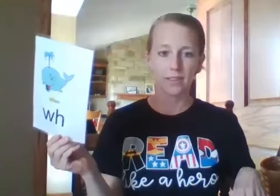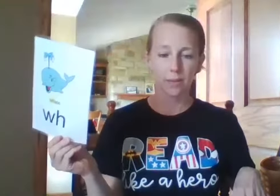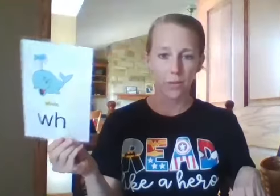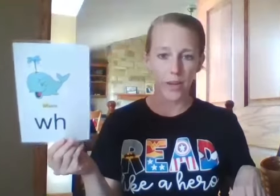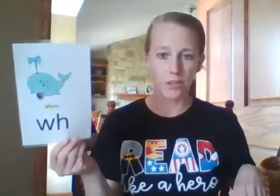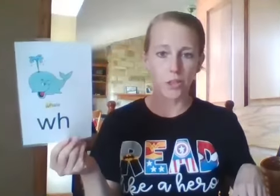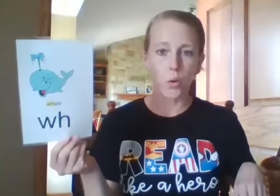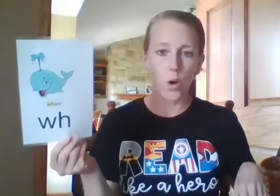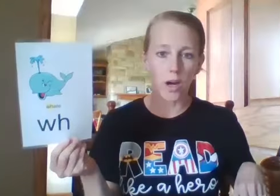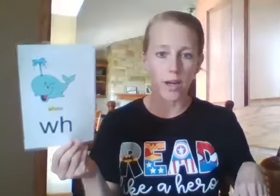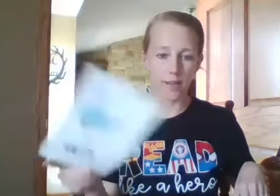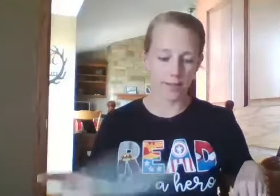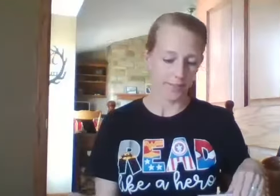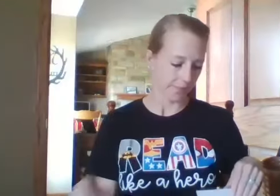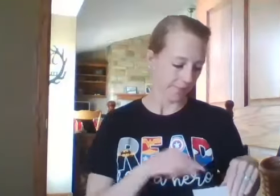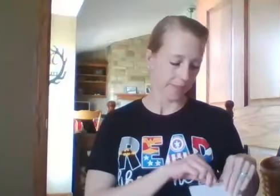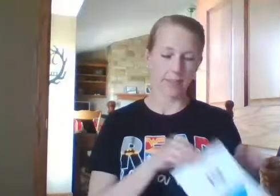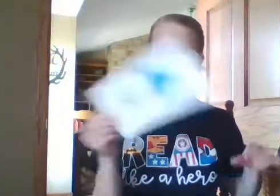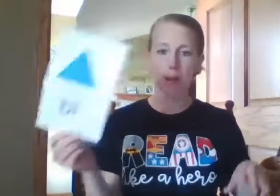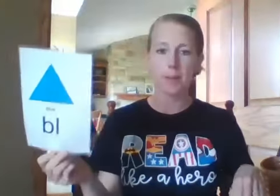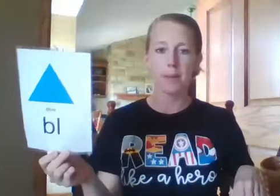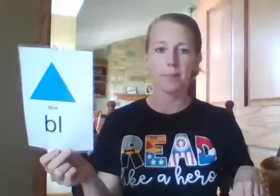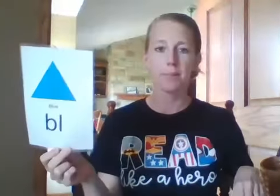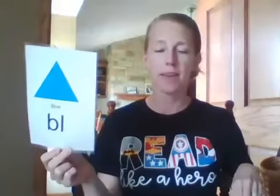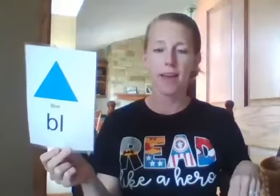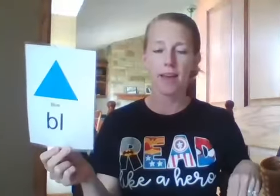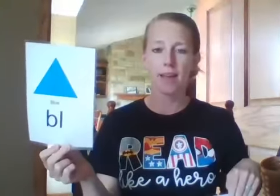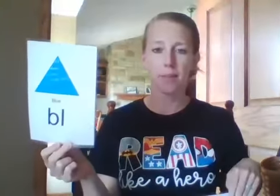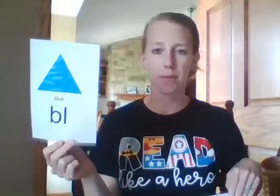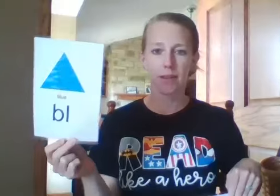W-H, E-L bowl,